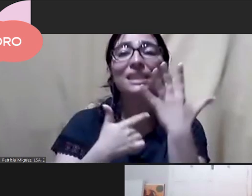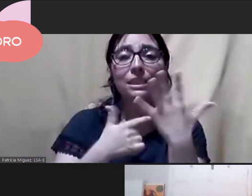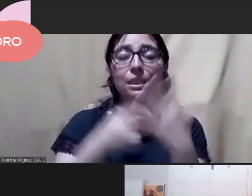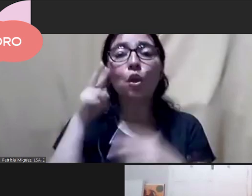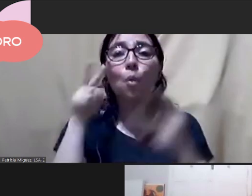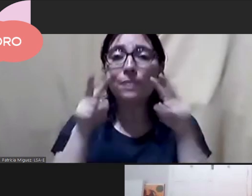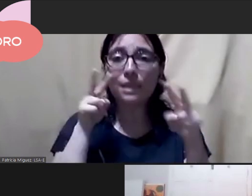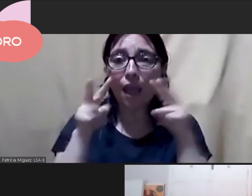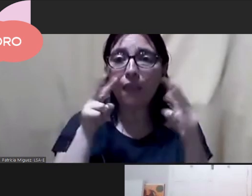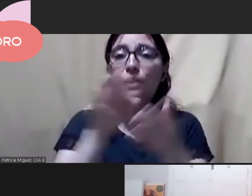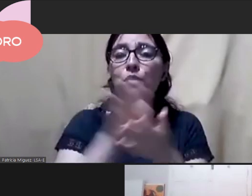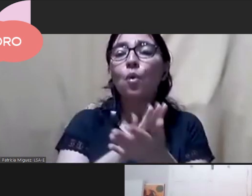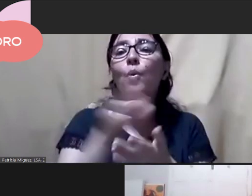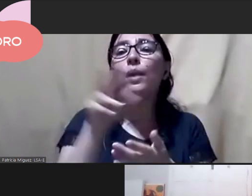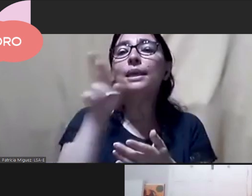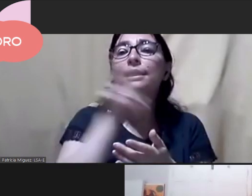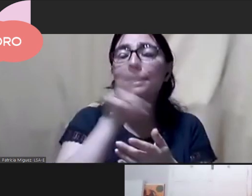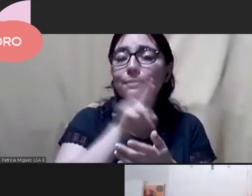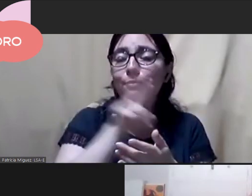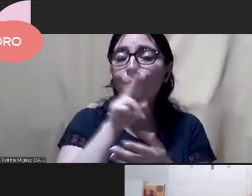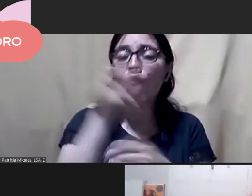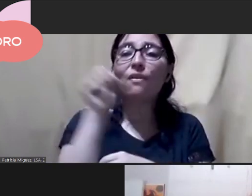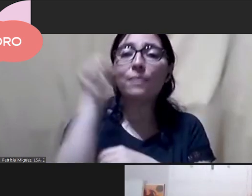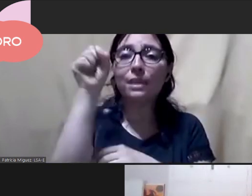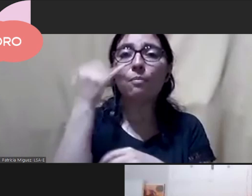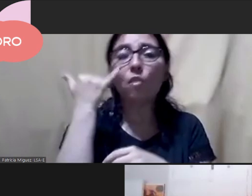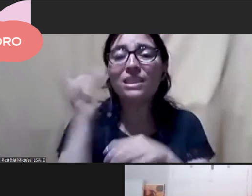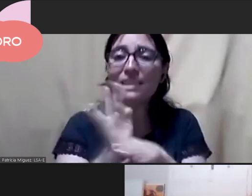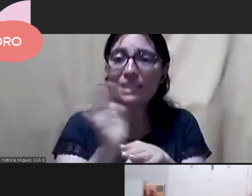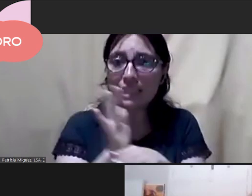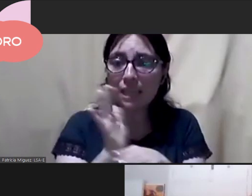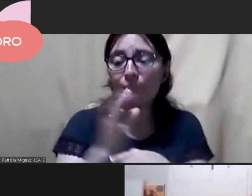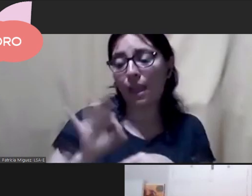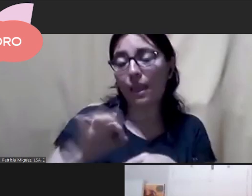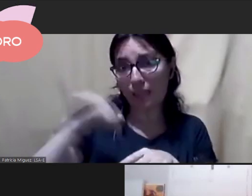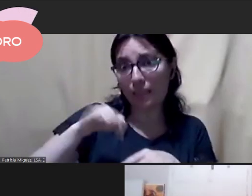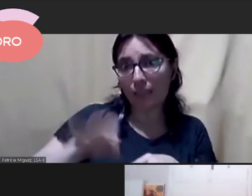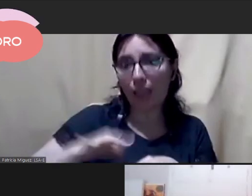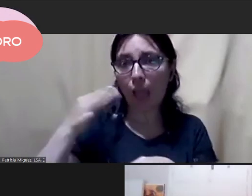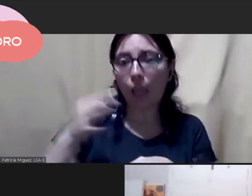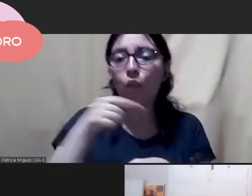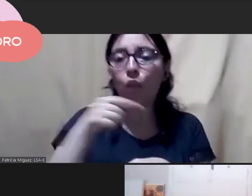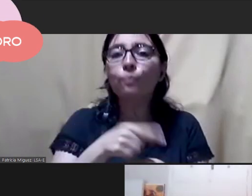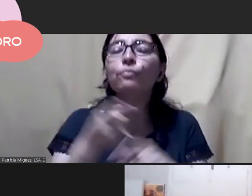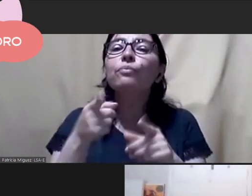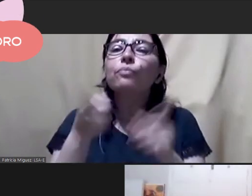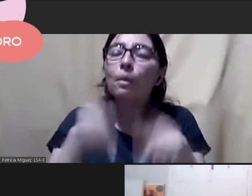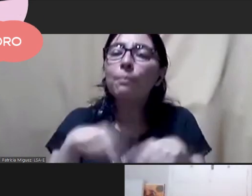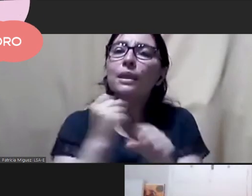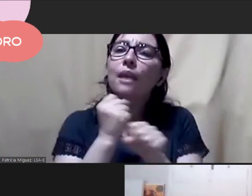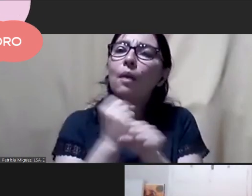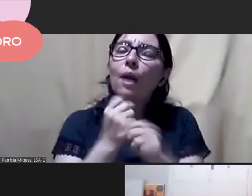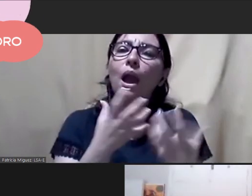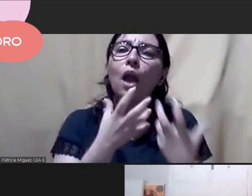outlooks on feminism on contemporary cinema. Since 2019,